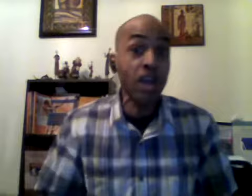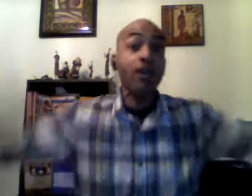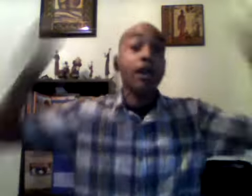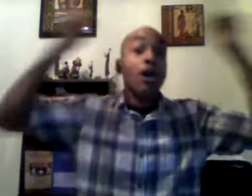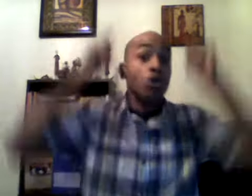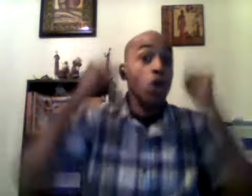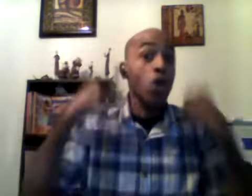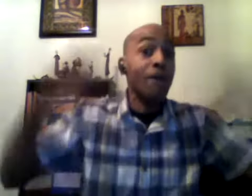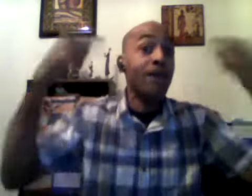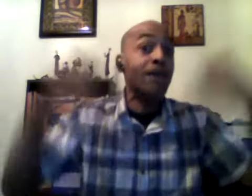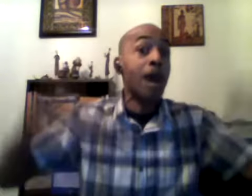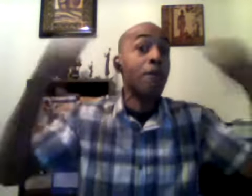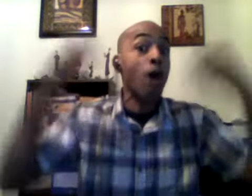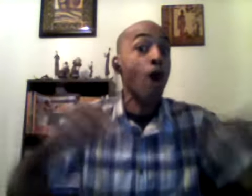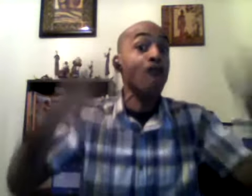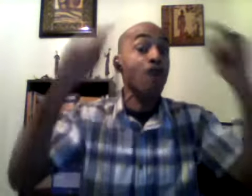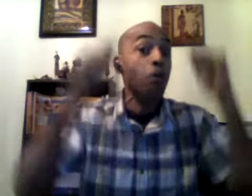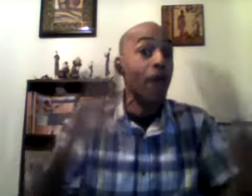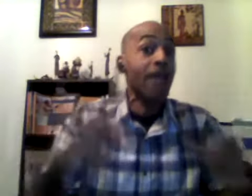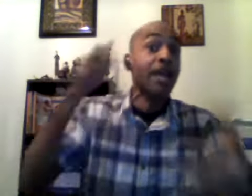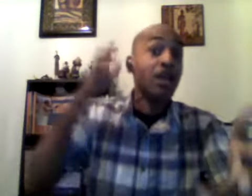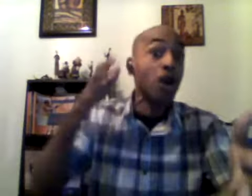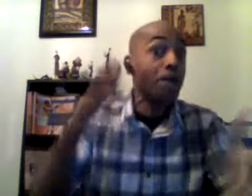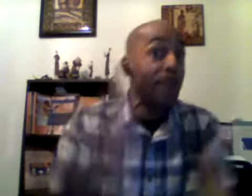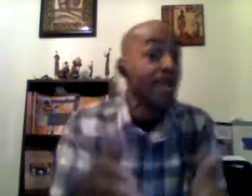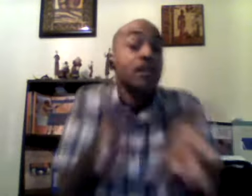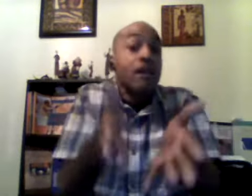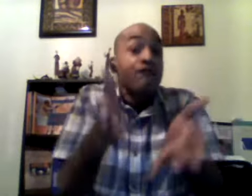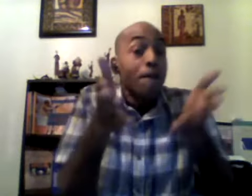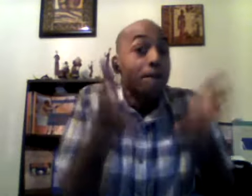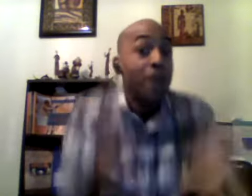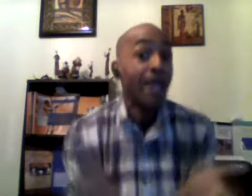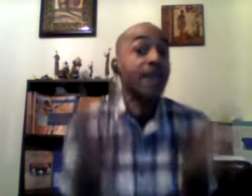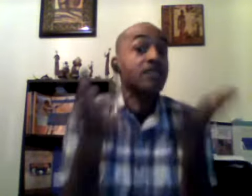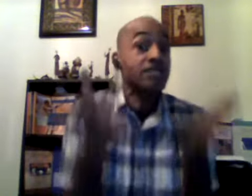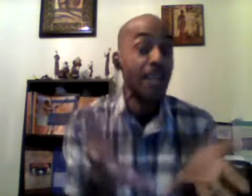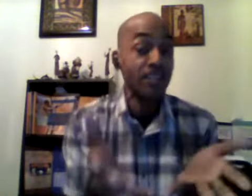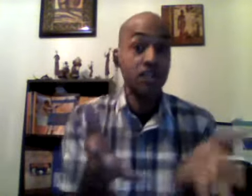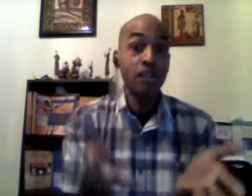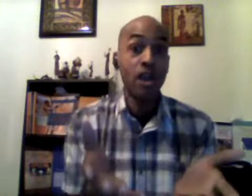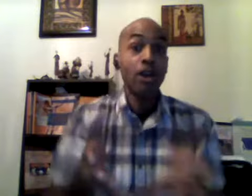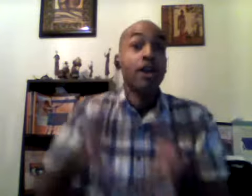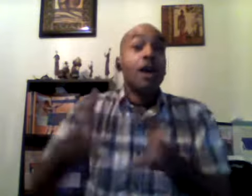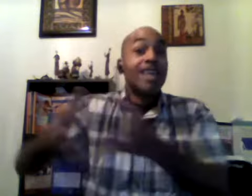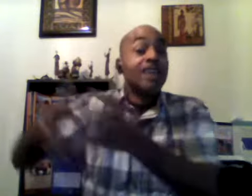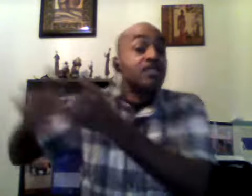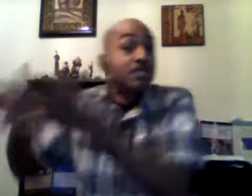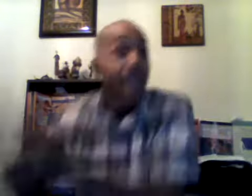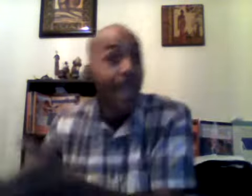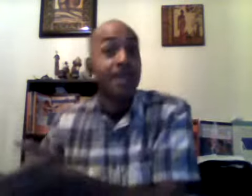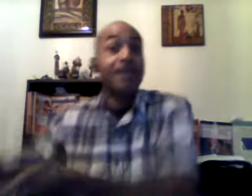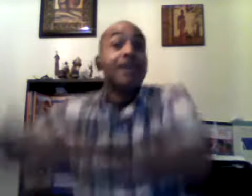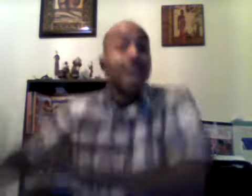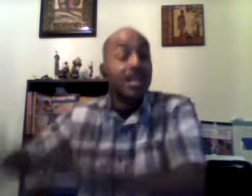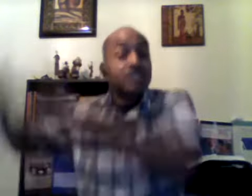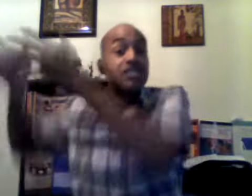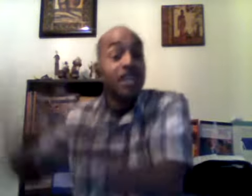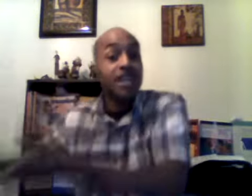you become overweight and obese from being stationary that's static that's static